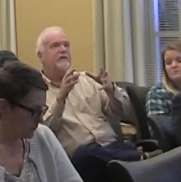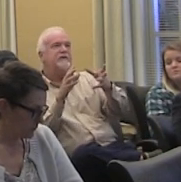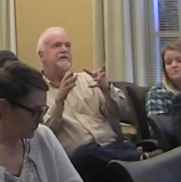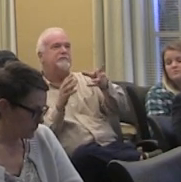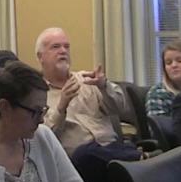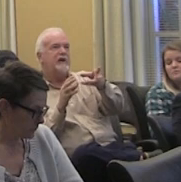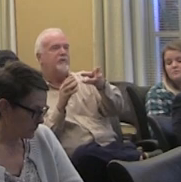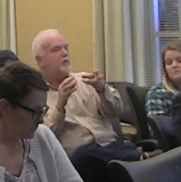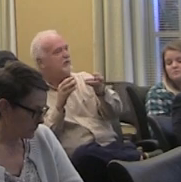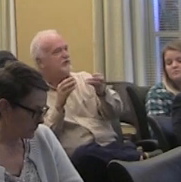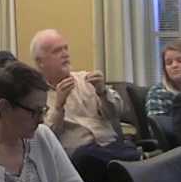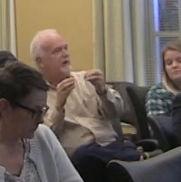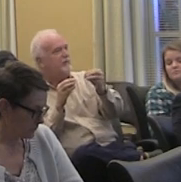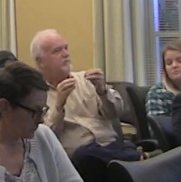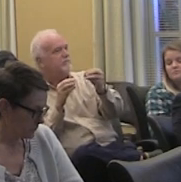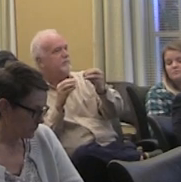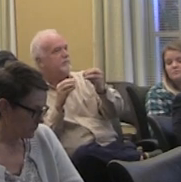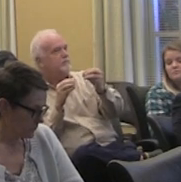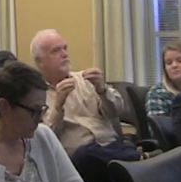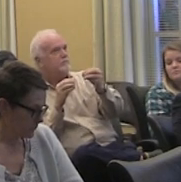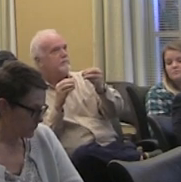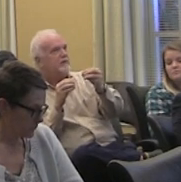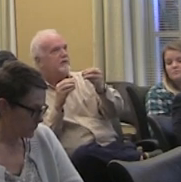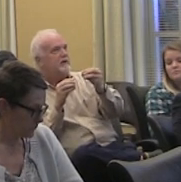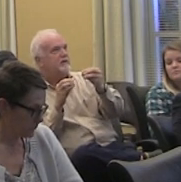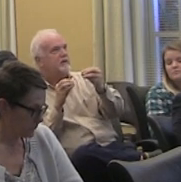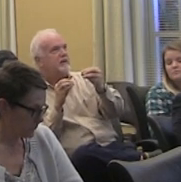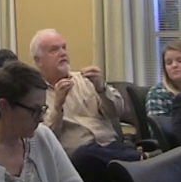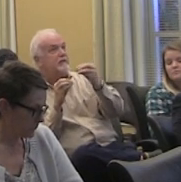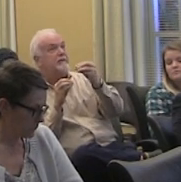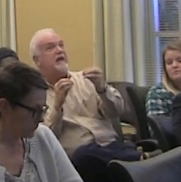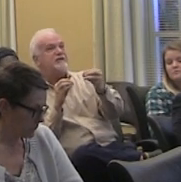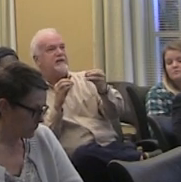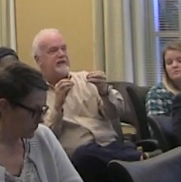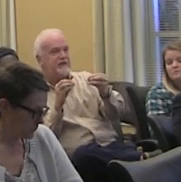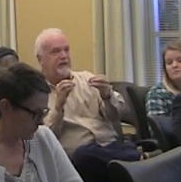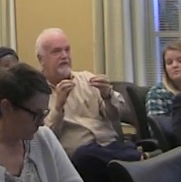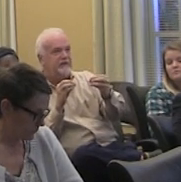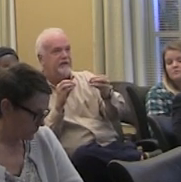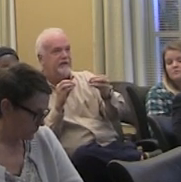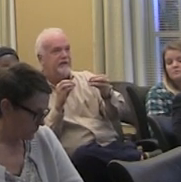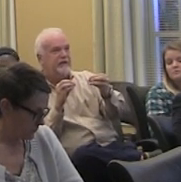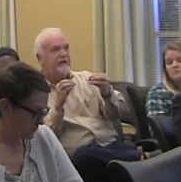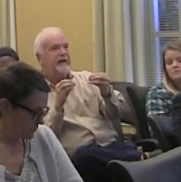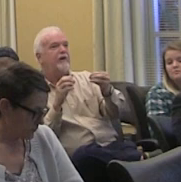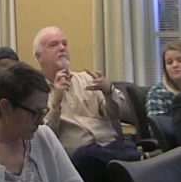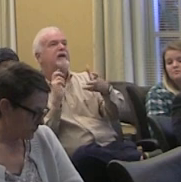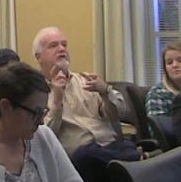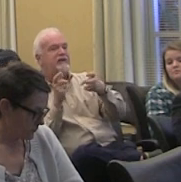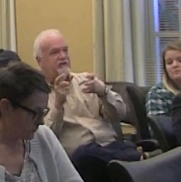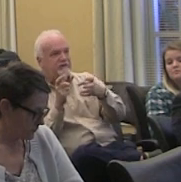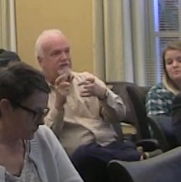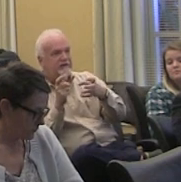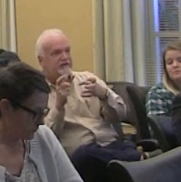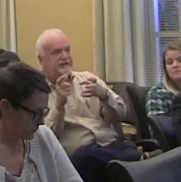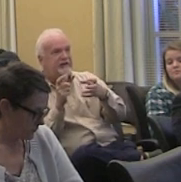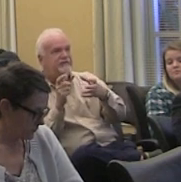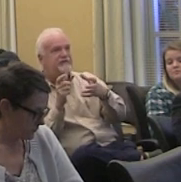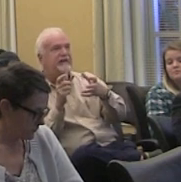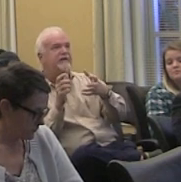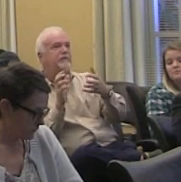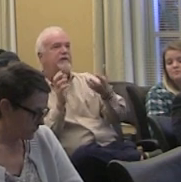so this is kind of a question around imagination and how imagination